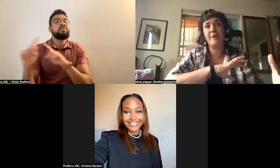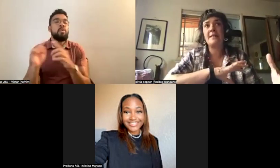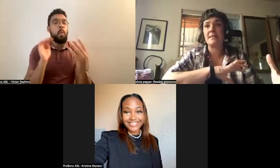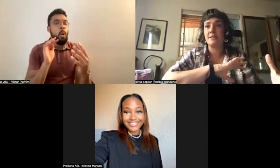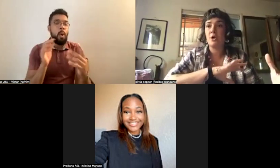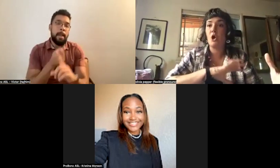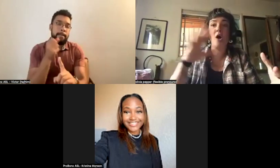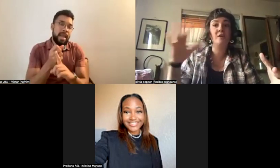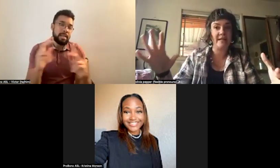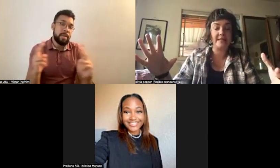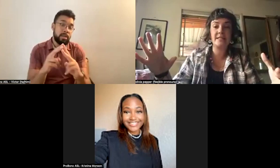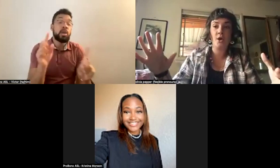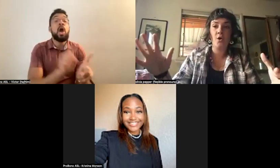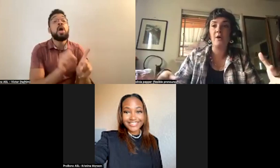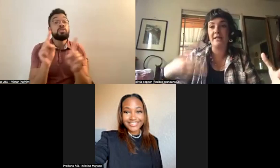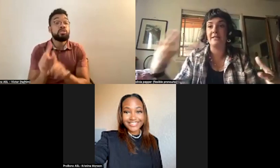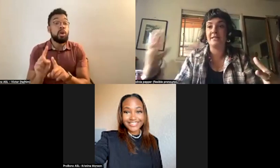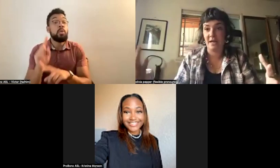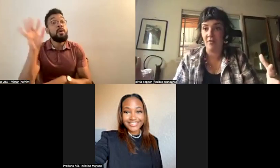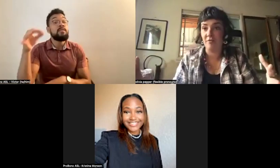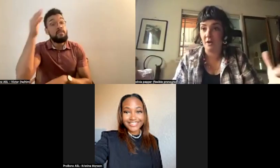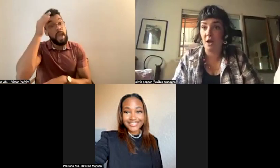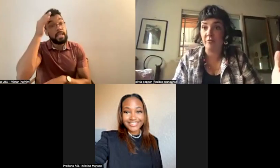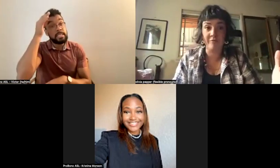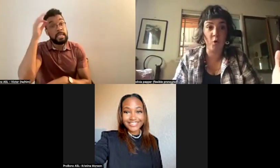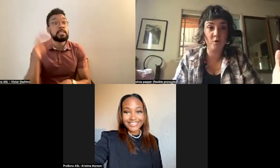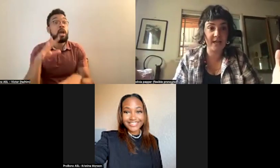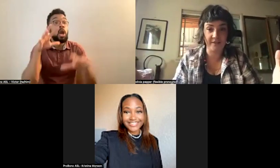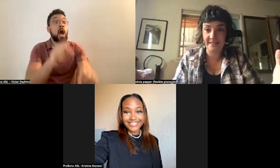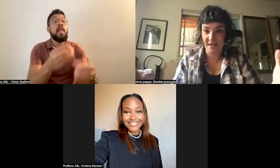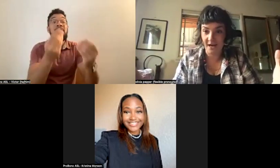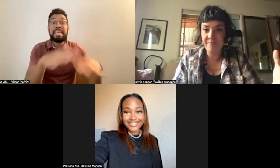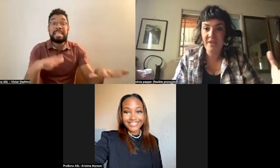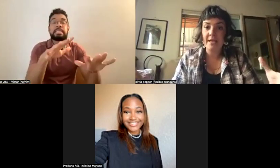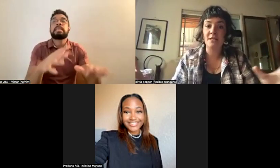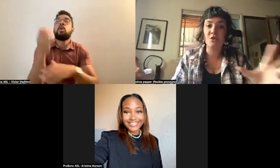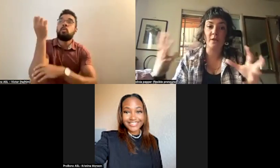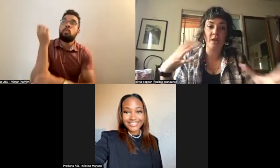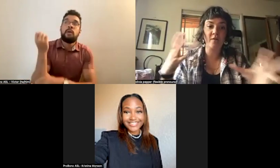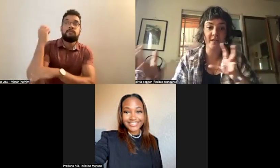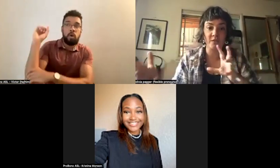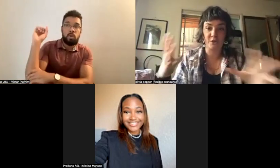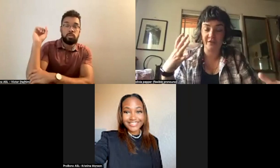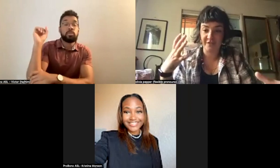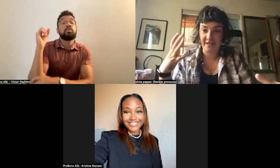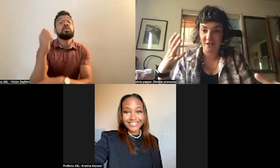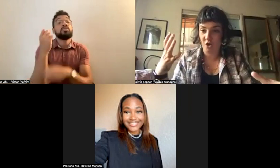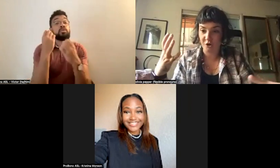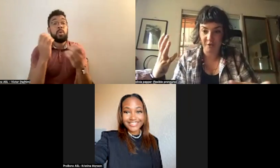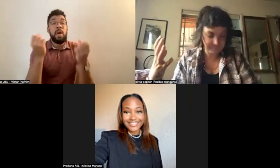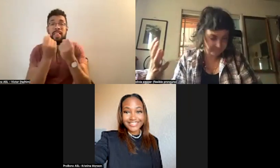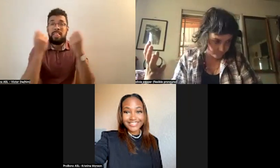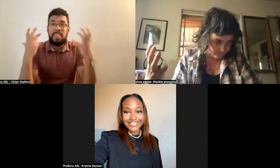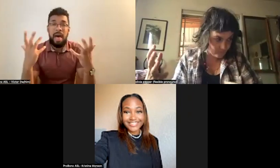uh, or France's colonies were in a state of a lot of revolt at this time. And so a lot of things were shifting in the